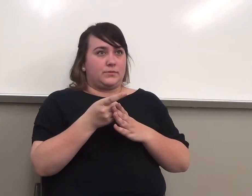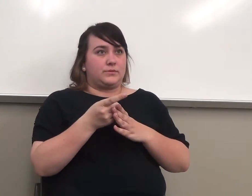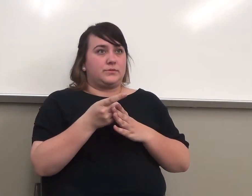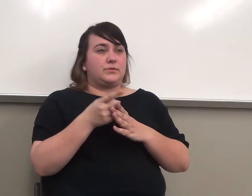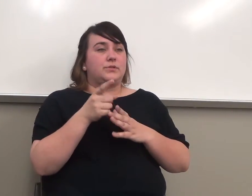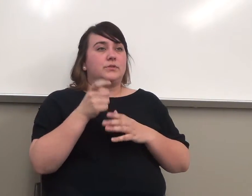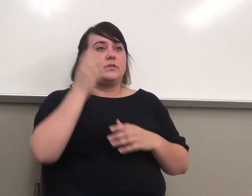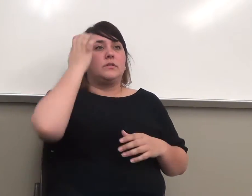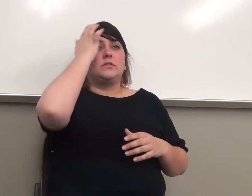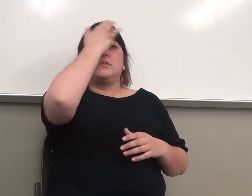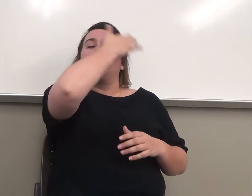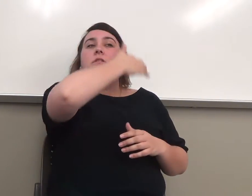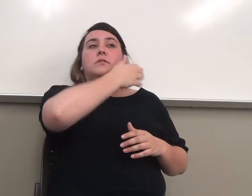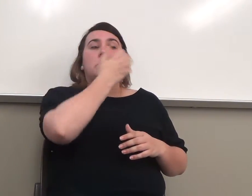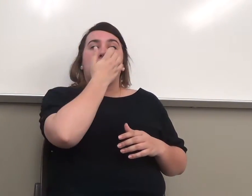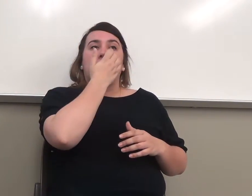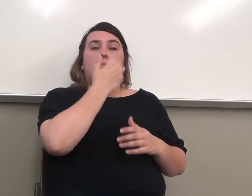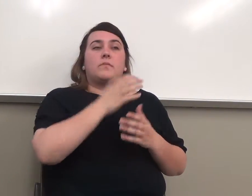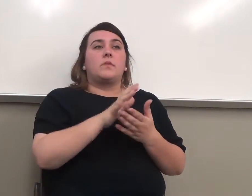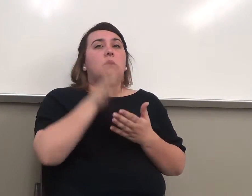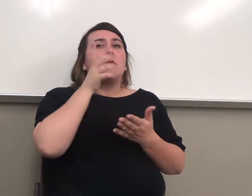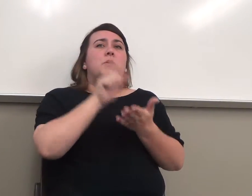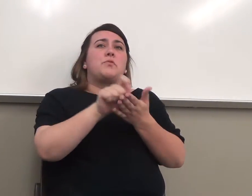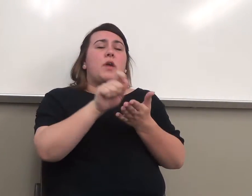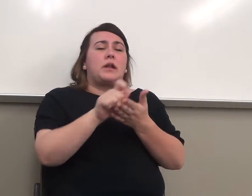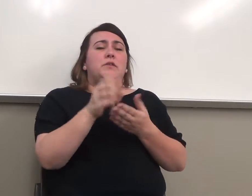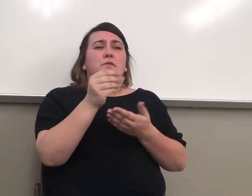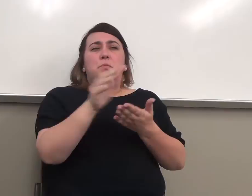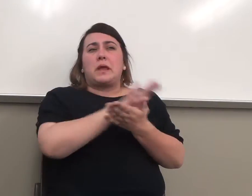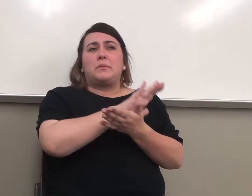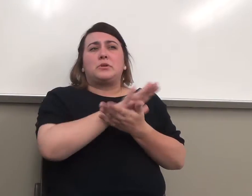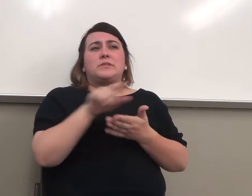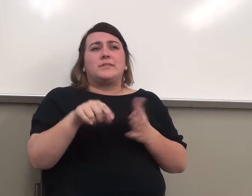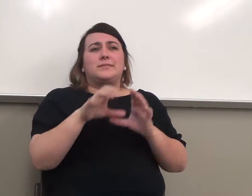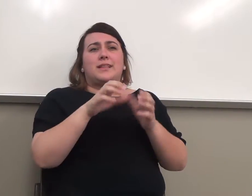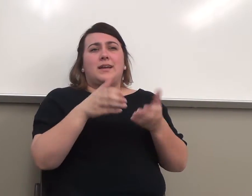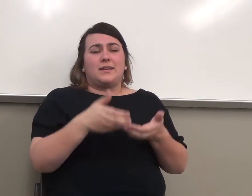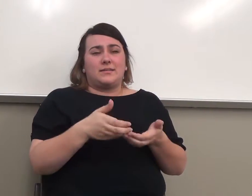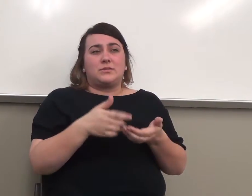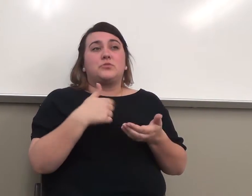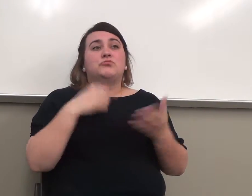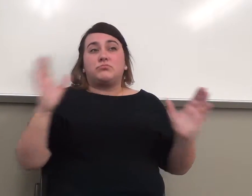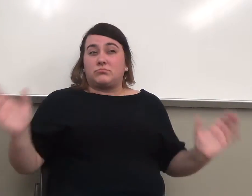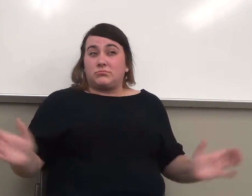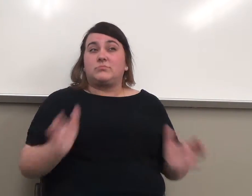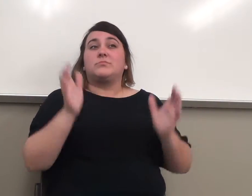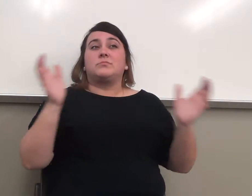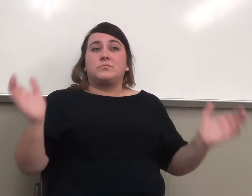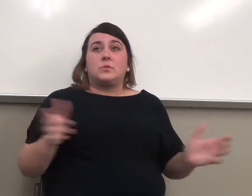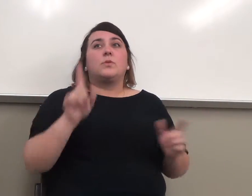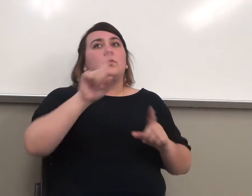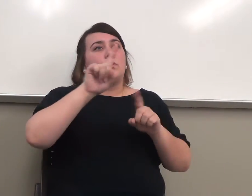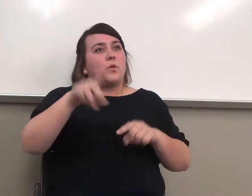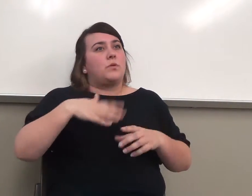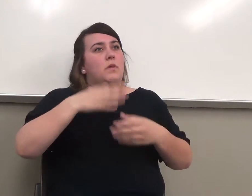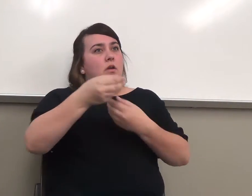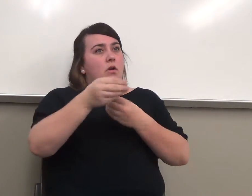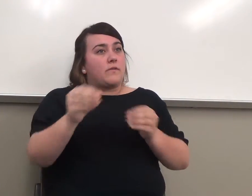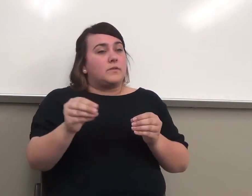We're going to be writing a number of papers in here. And I encourage you to come to my office and or email